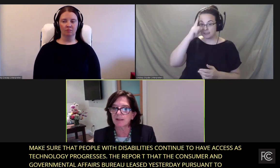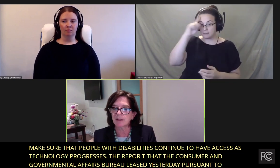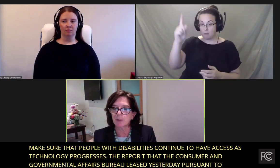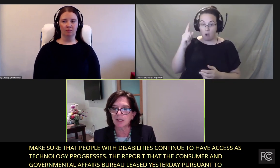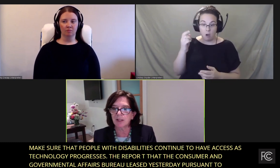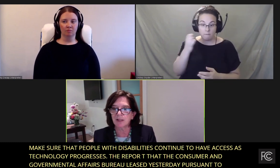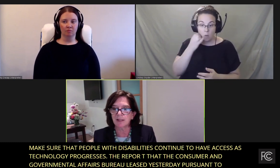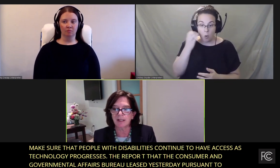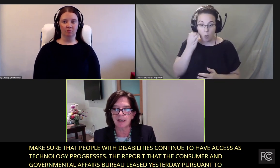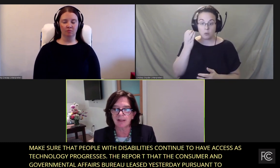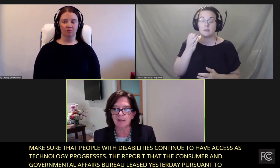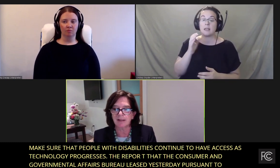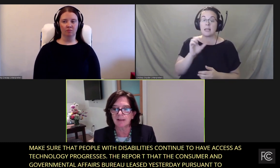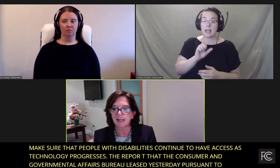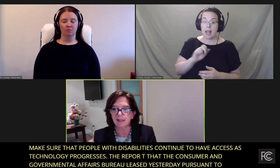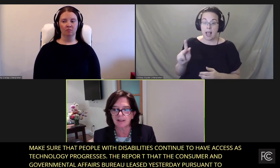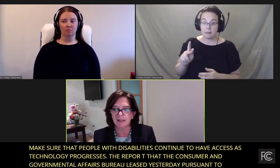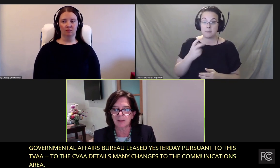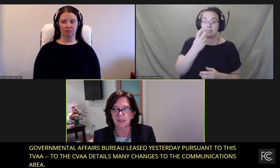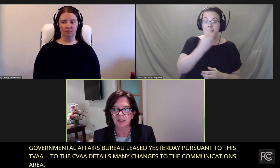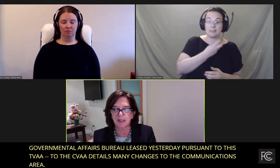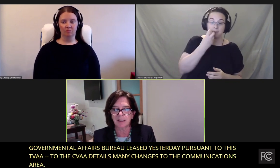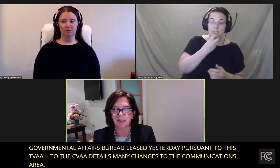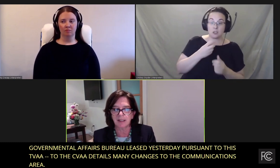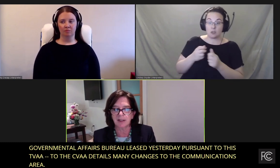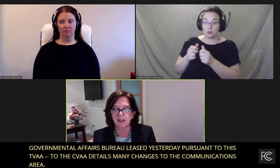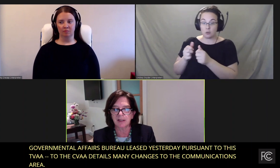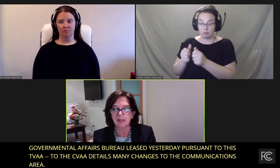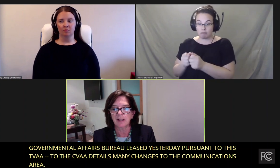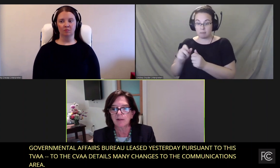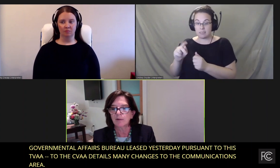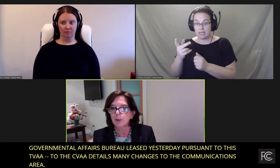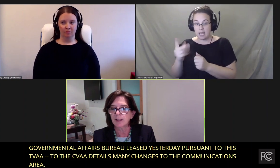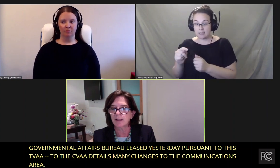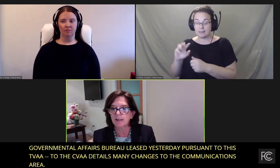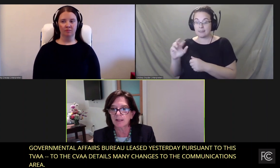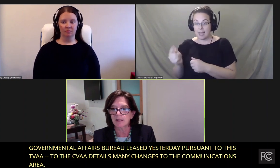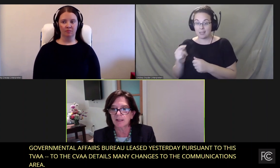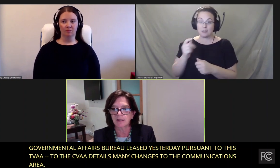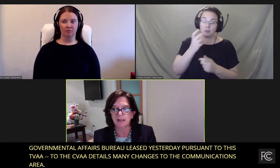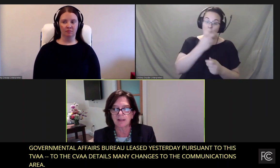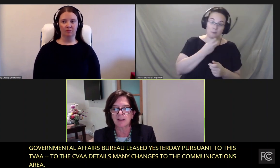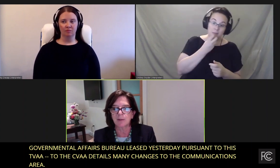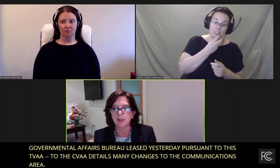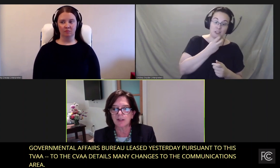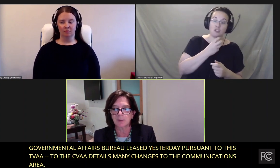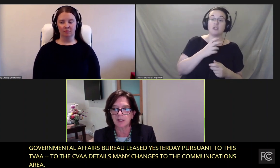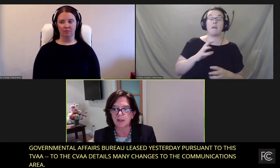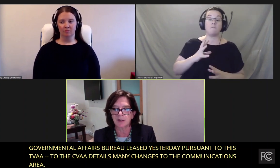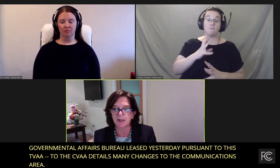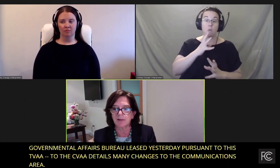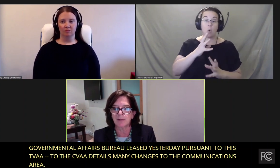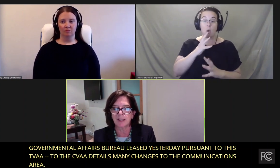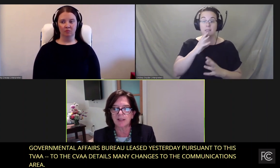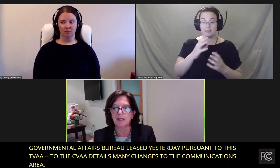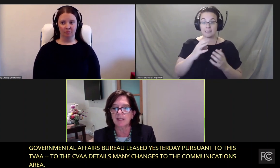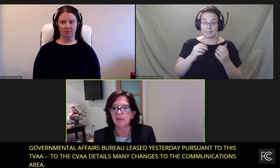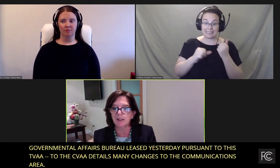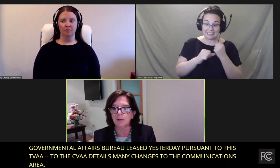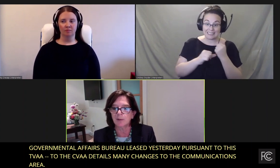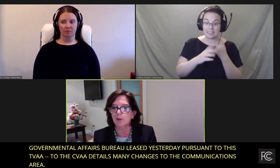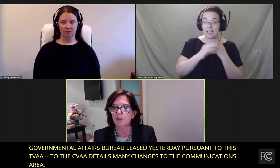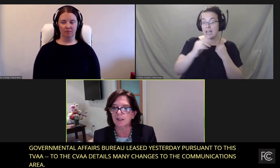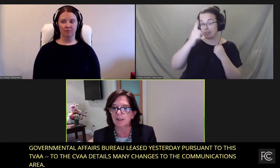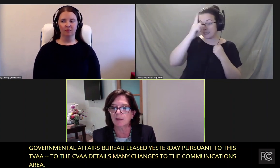apps, speech to text, text to speech technology, voice assistants and smart speakers have made